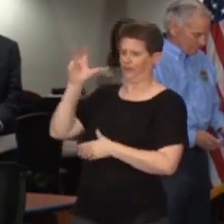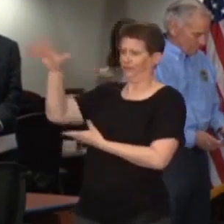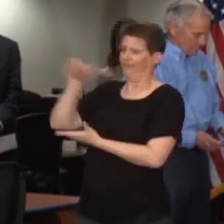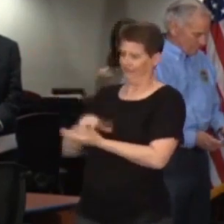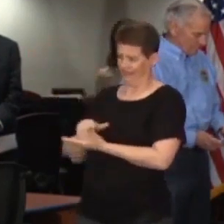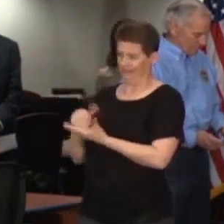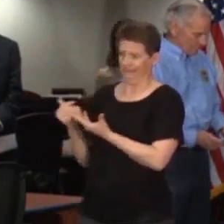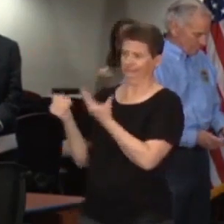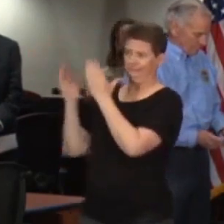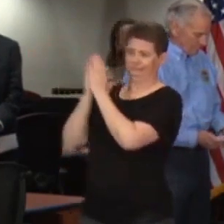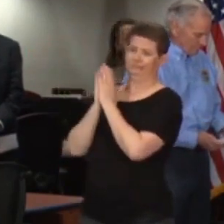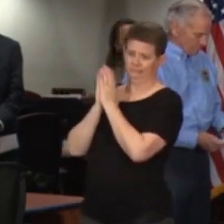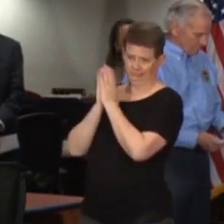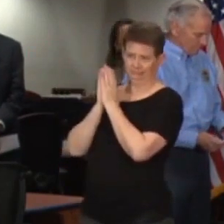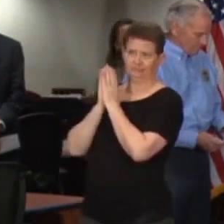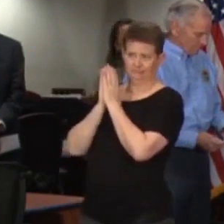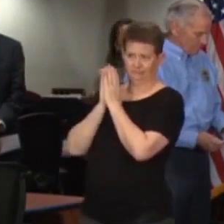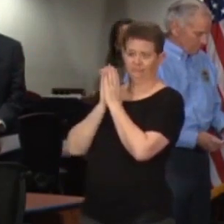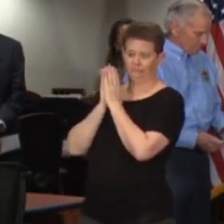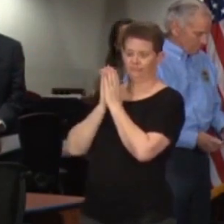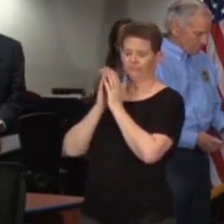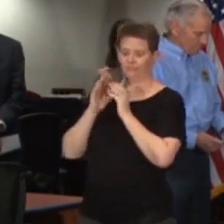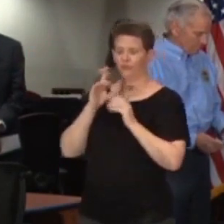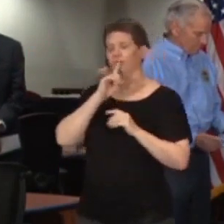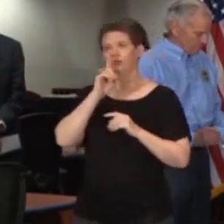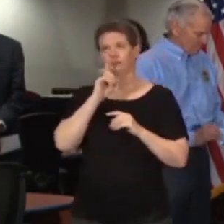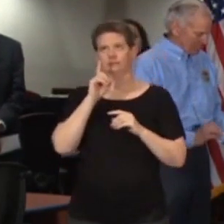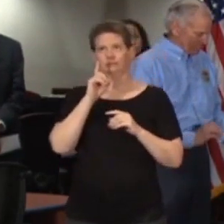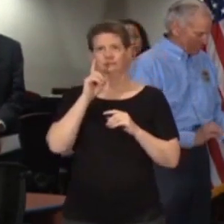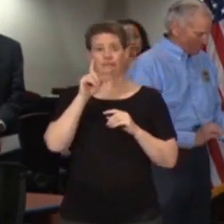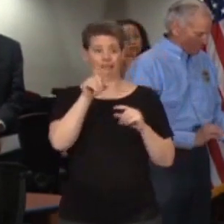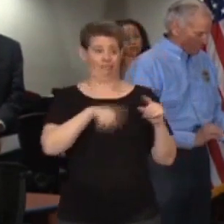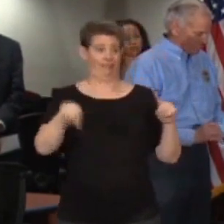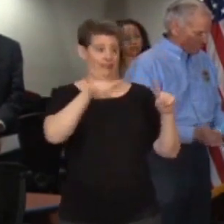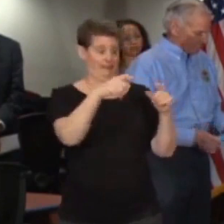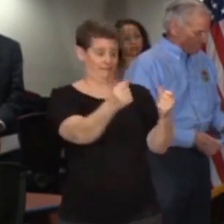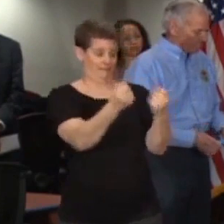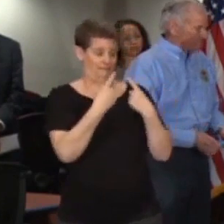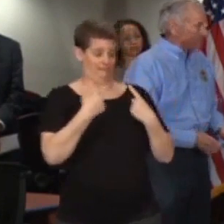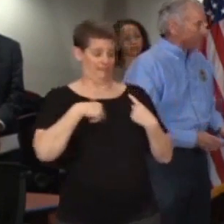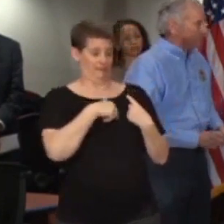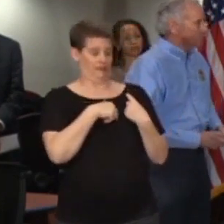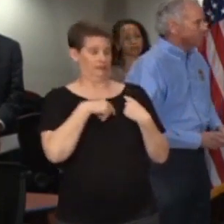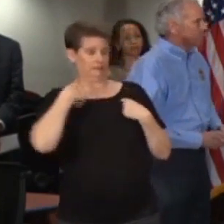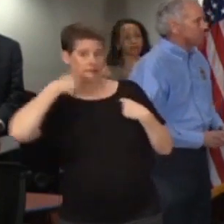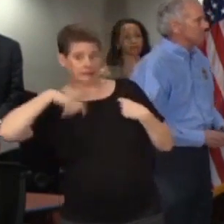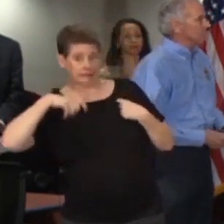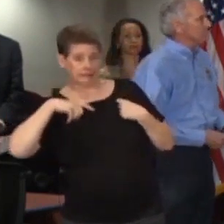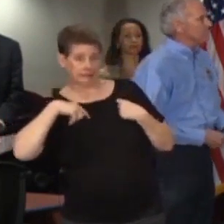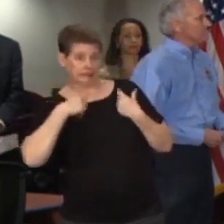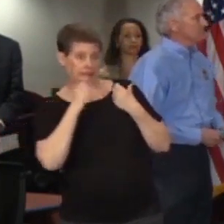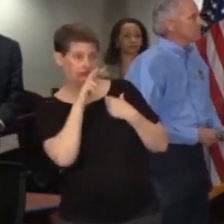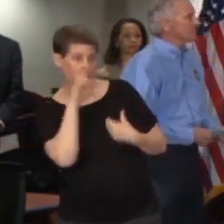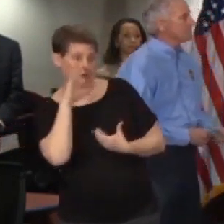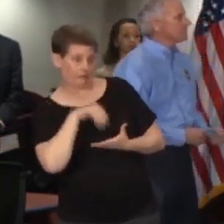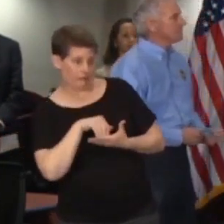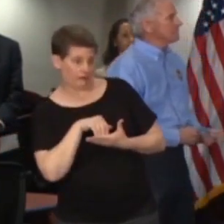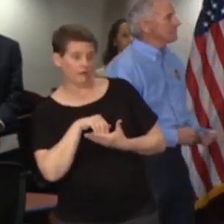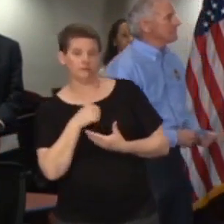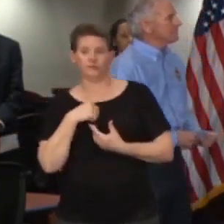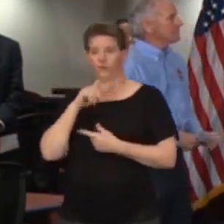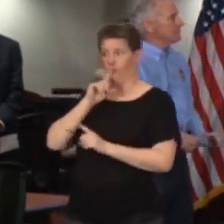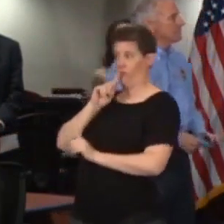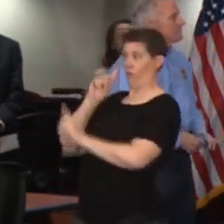through, rather we've been requested to provide 312,000 of them, and then we've ordered